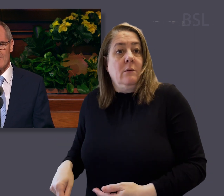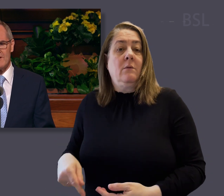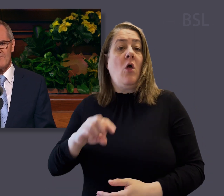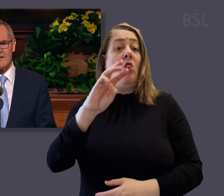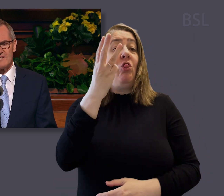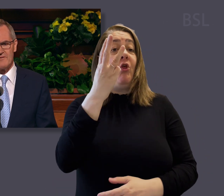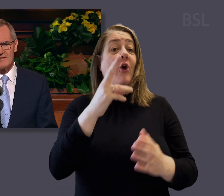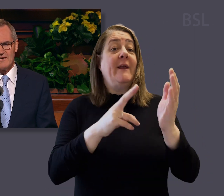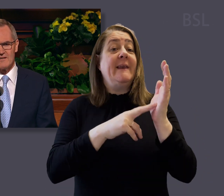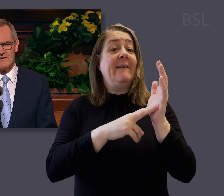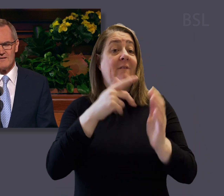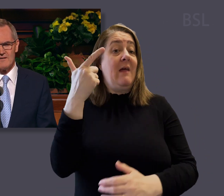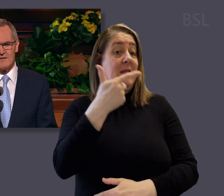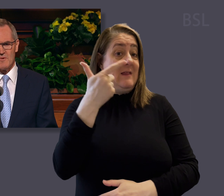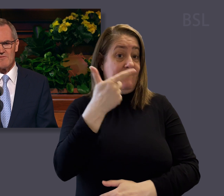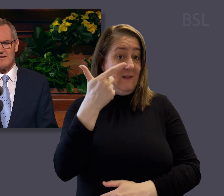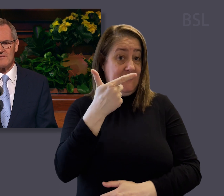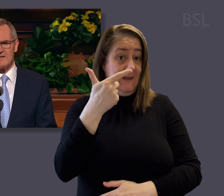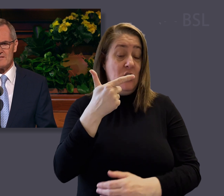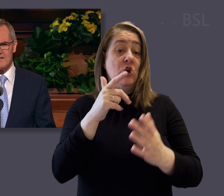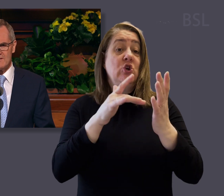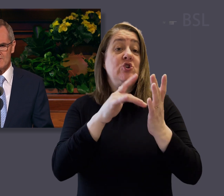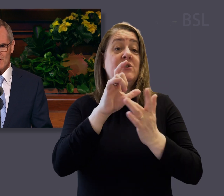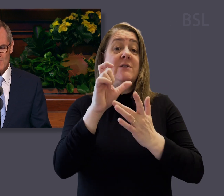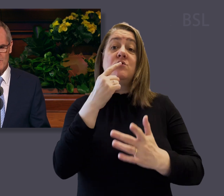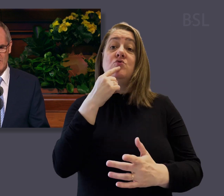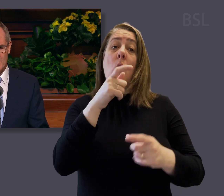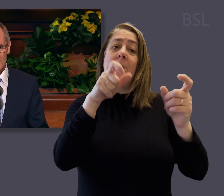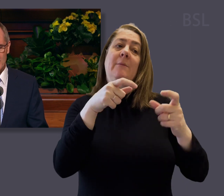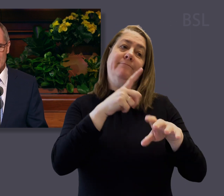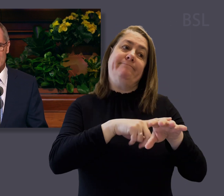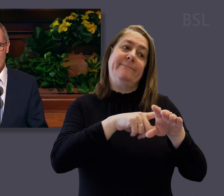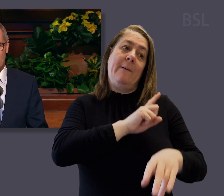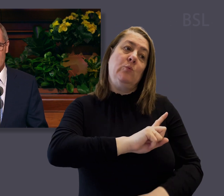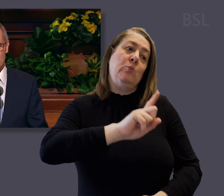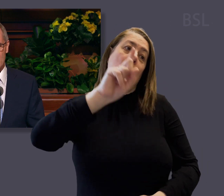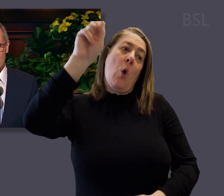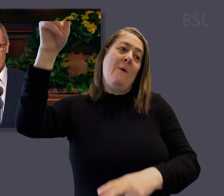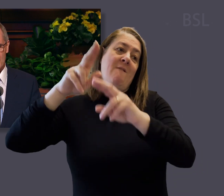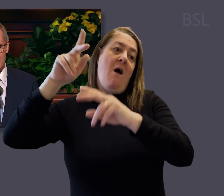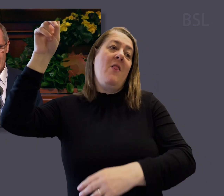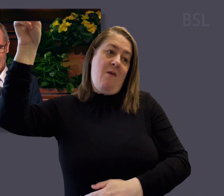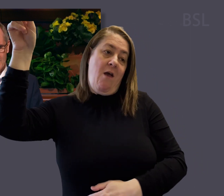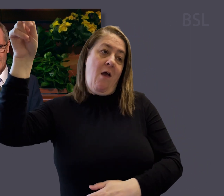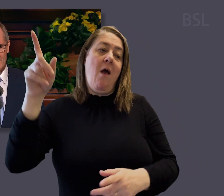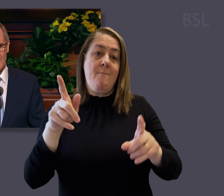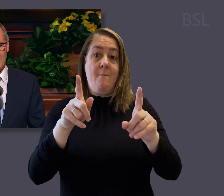3 Nephi 17, we read that Jesus told the people it was time for Him to go unto the Father, and